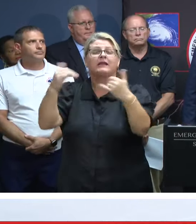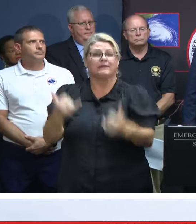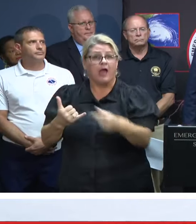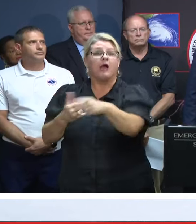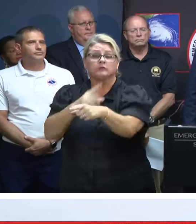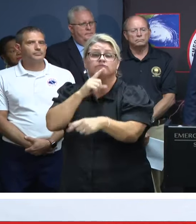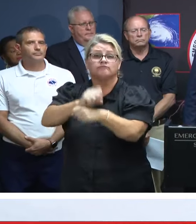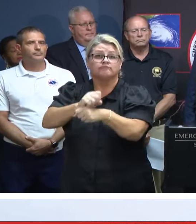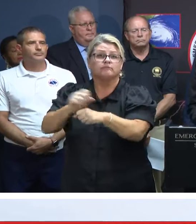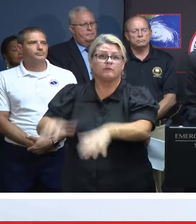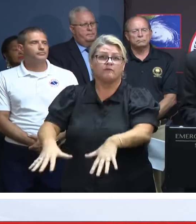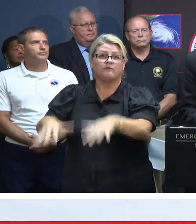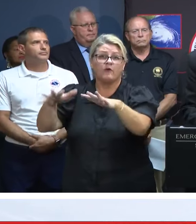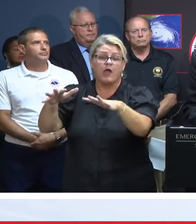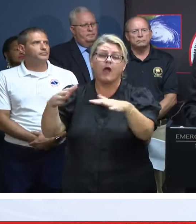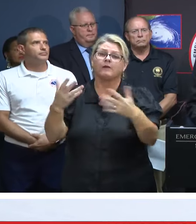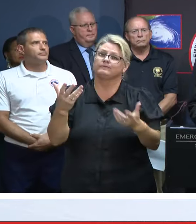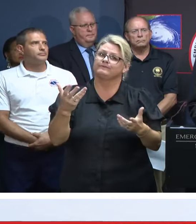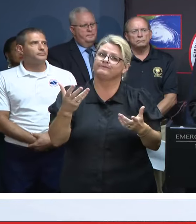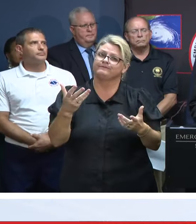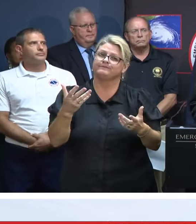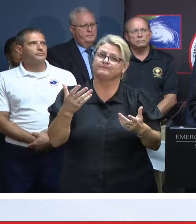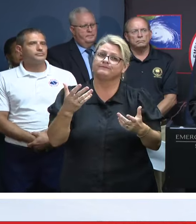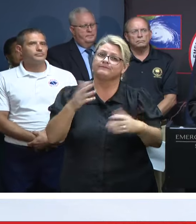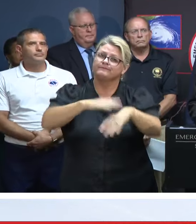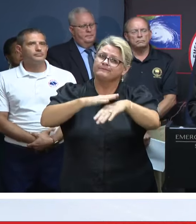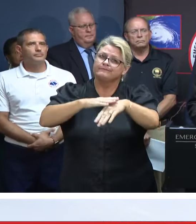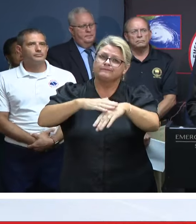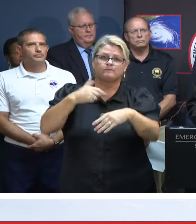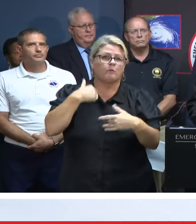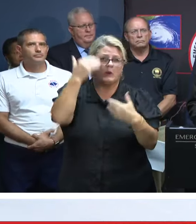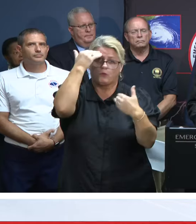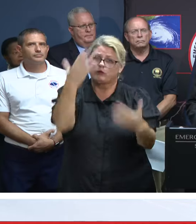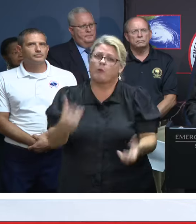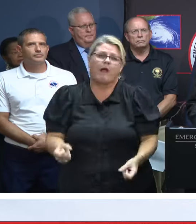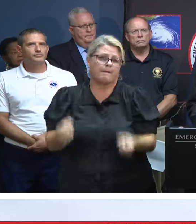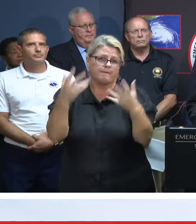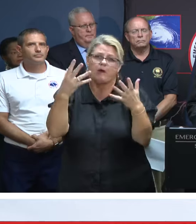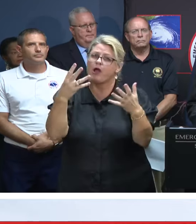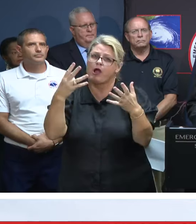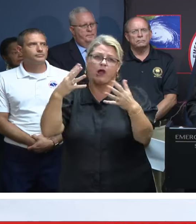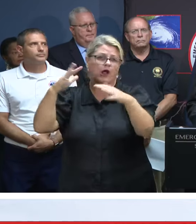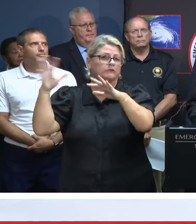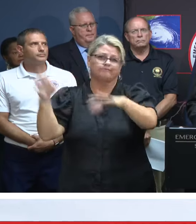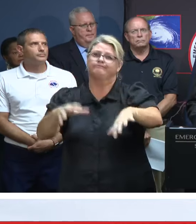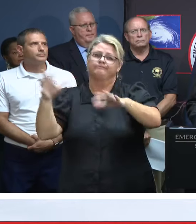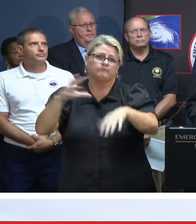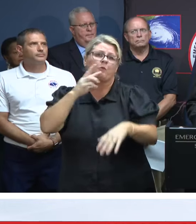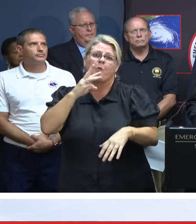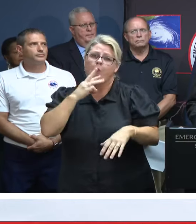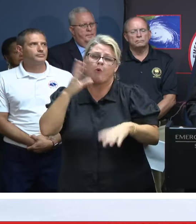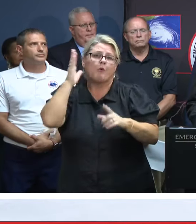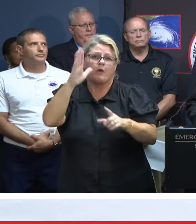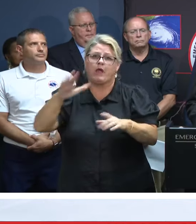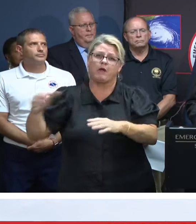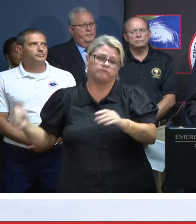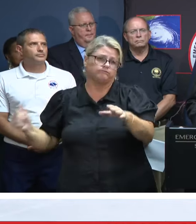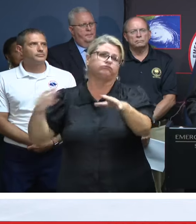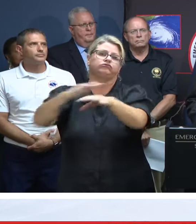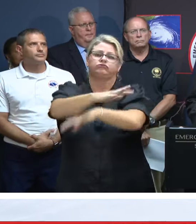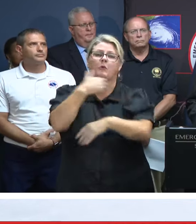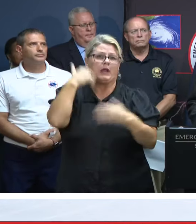the point there is that we don't know exactly how much water is coming, but we know it's going to be a lot. And in